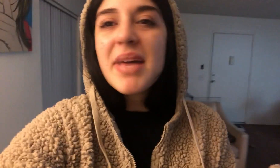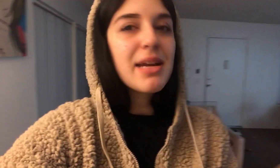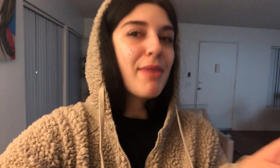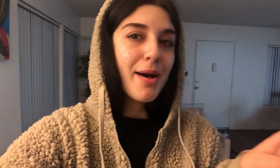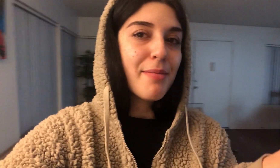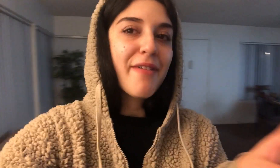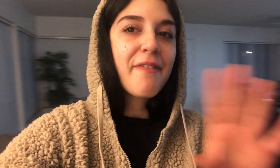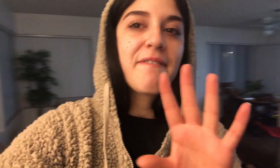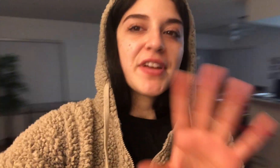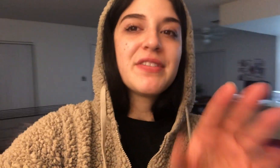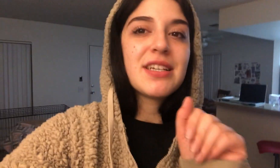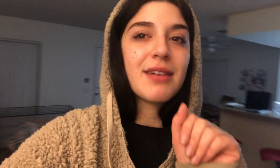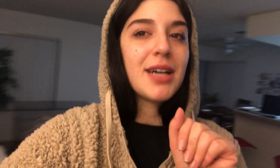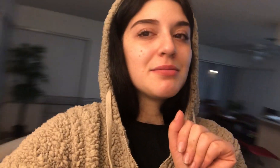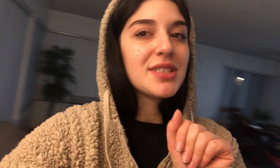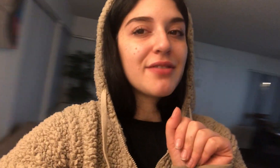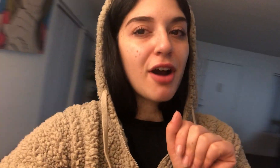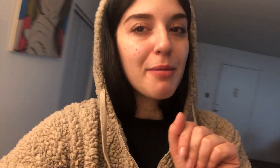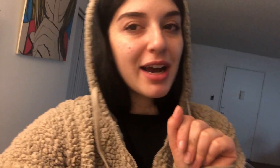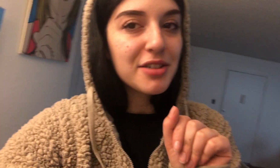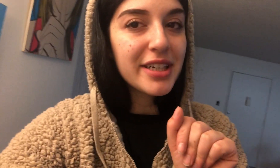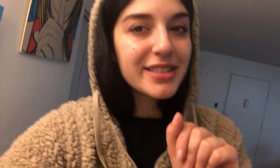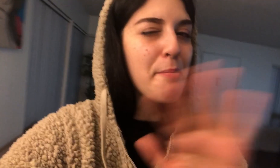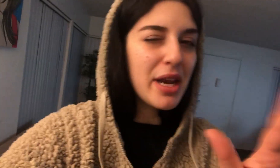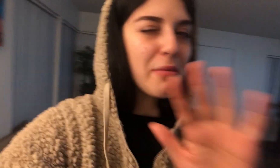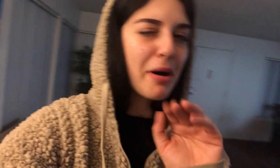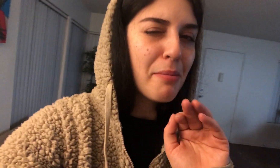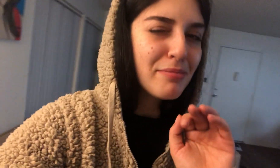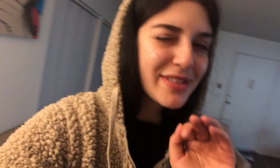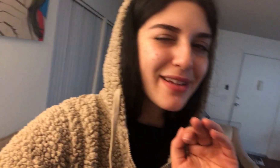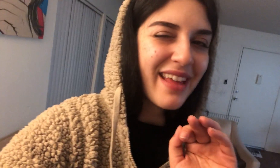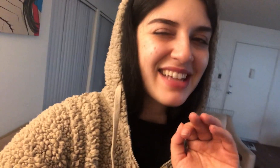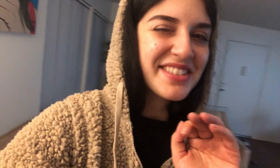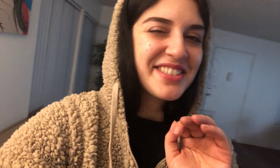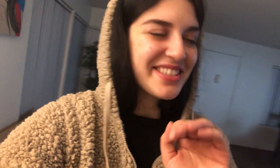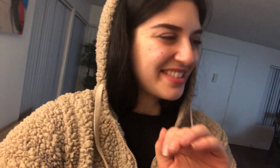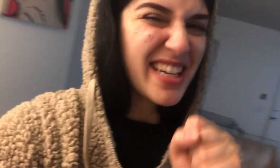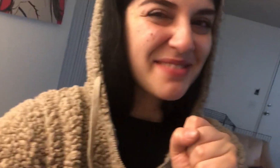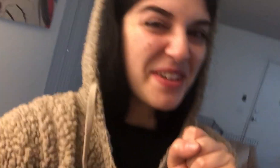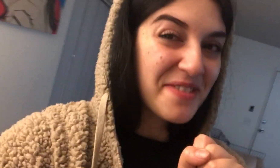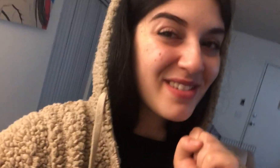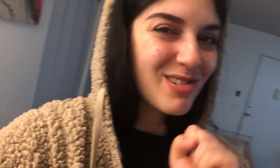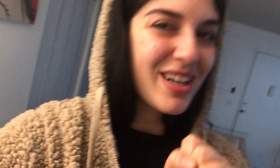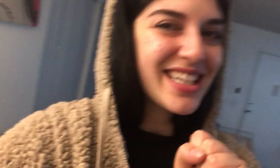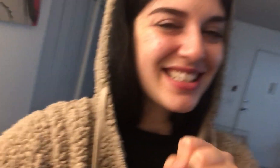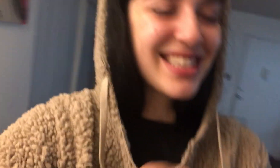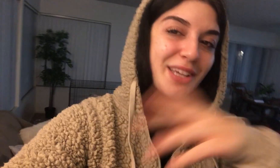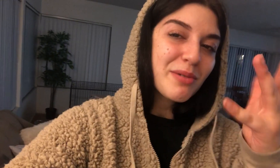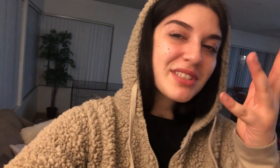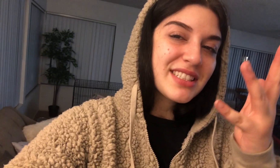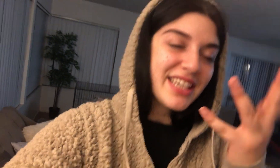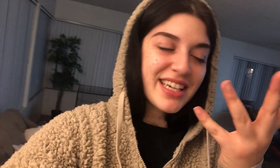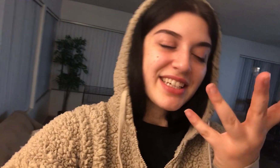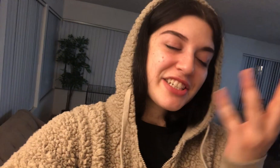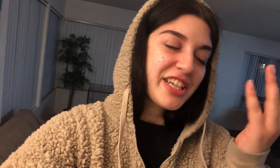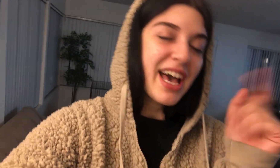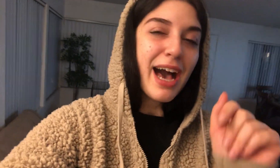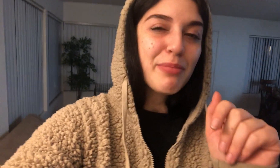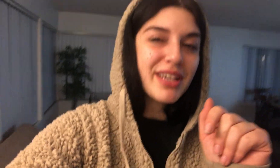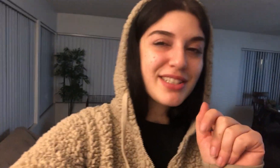minimum 50 grams of carbohydrates. Minimum. So that's just makes me feel great. So we'll see. S**t happens.